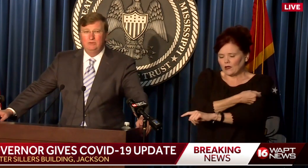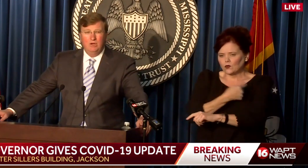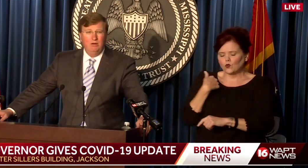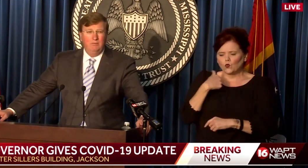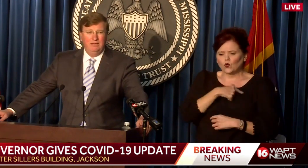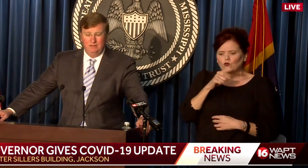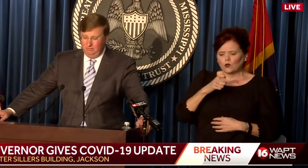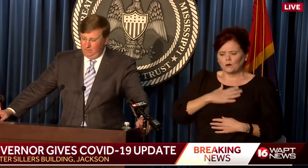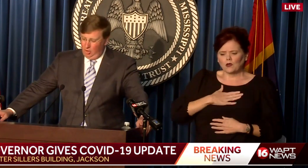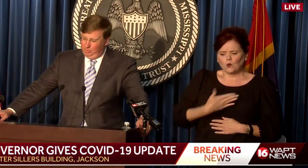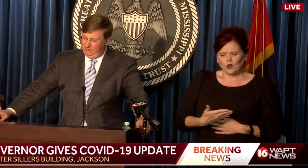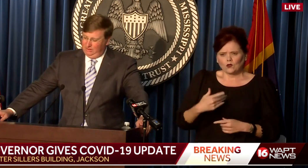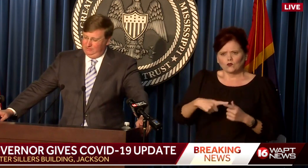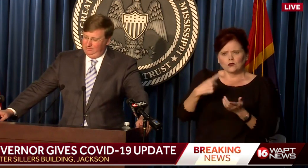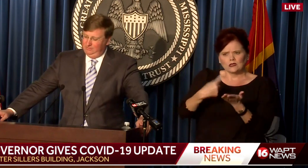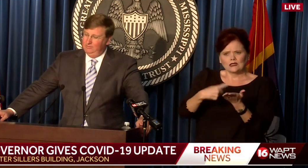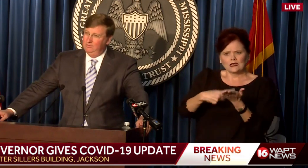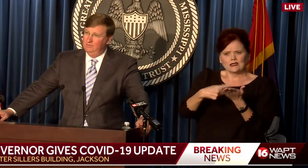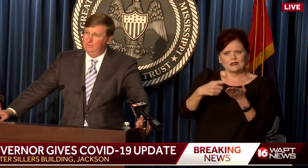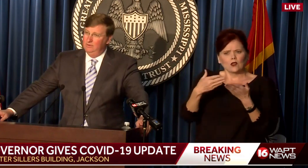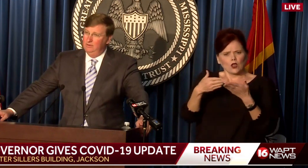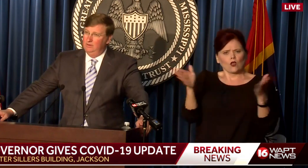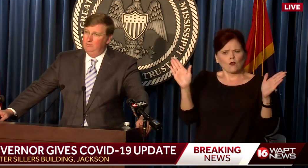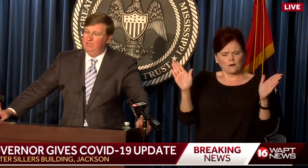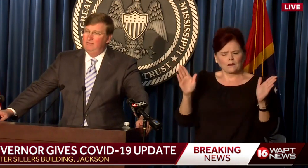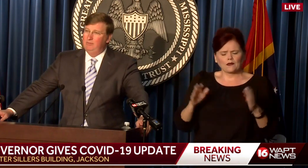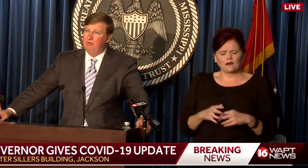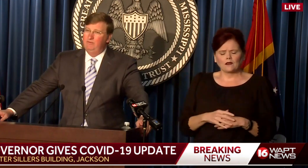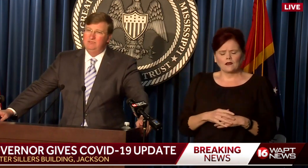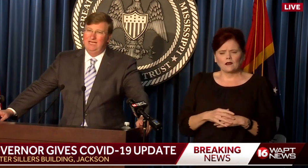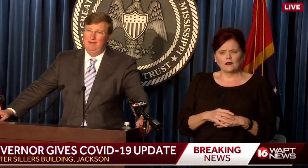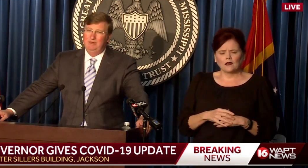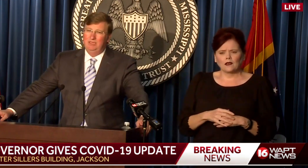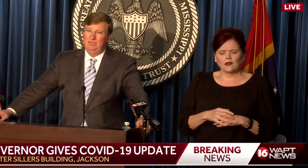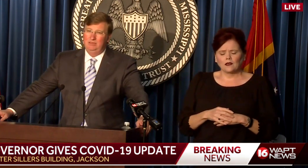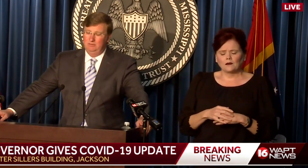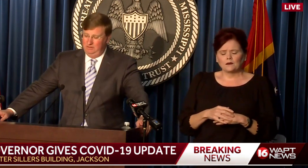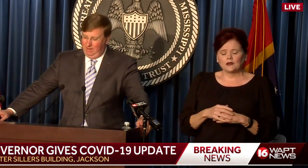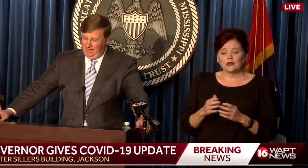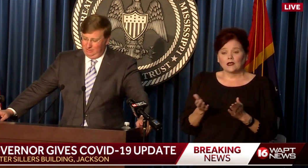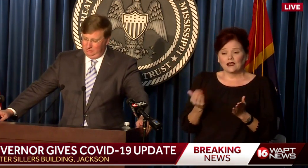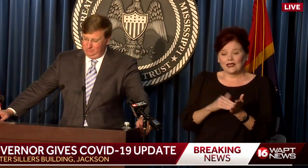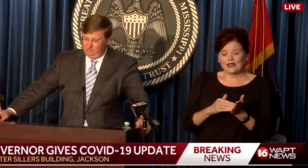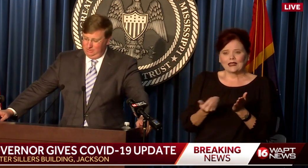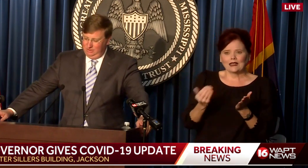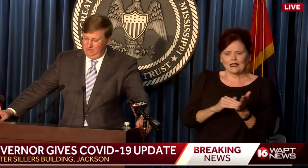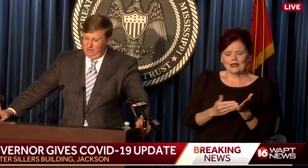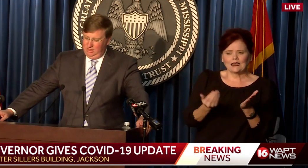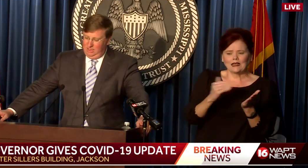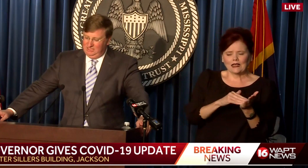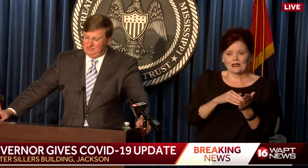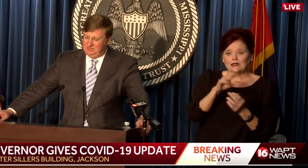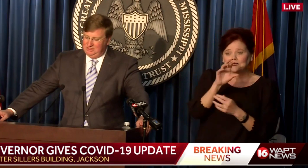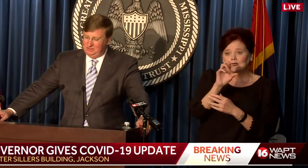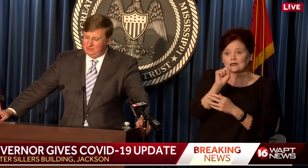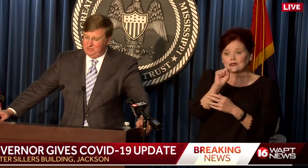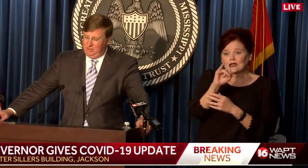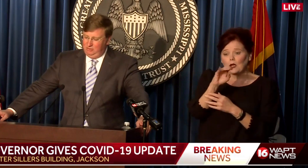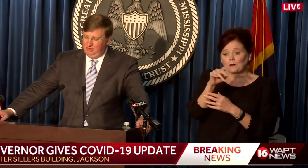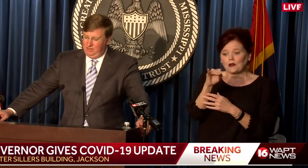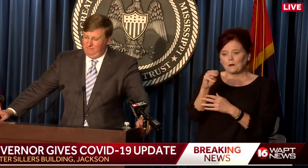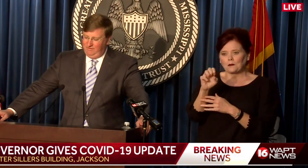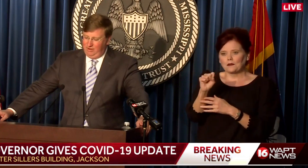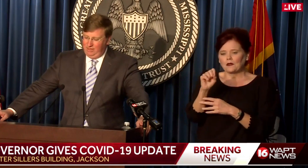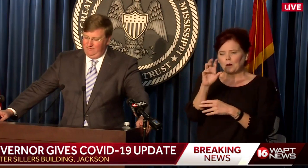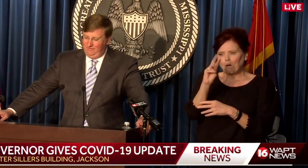be willing to talk about them openly, but they have been proven time and again to be mild, and statistics